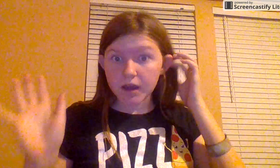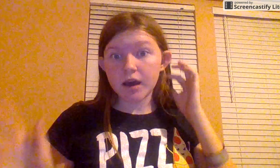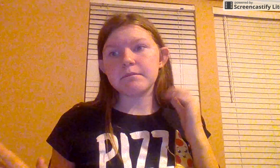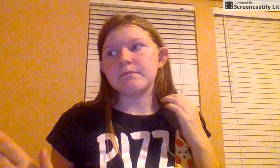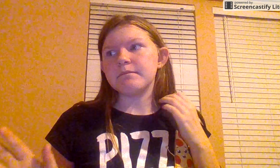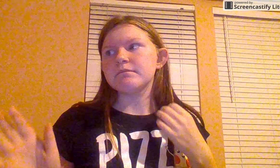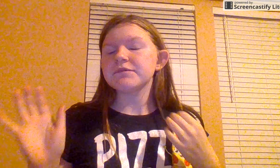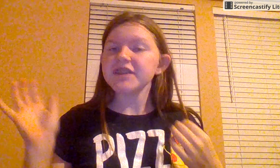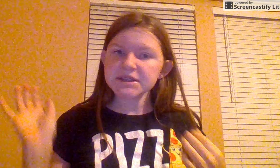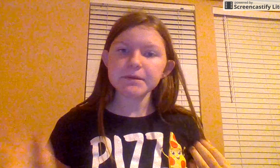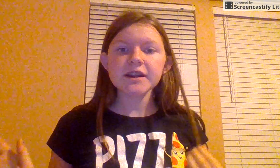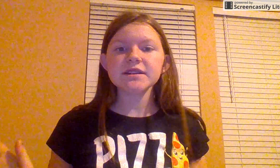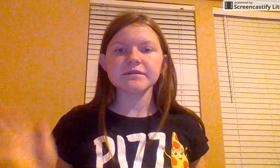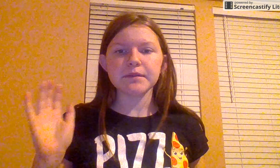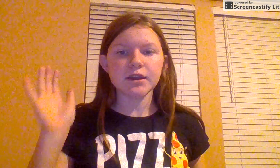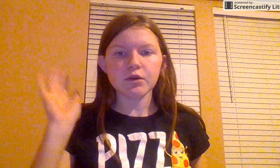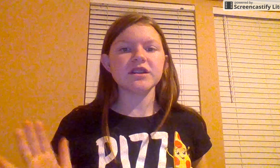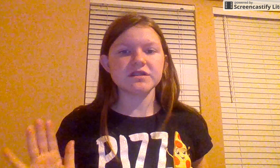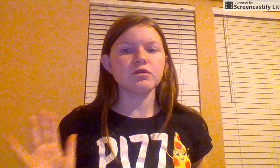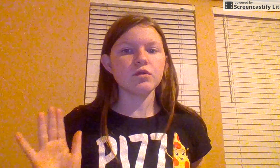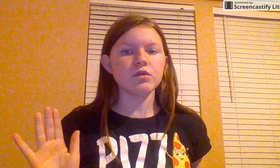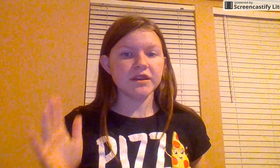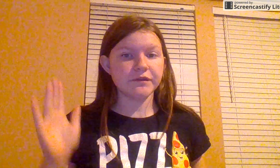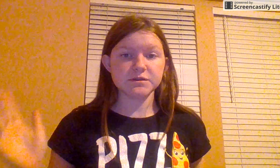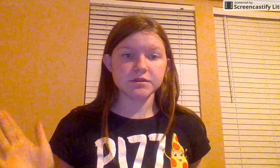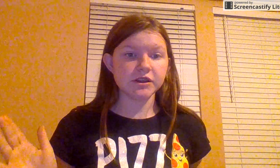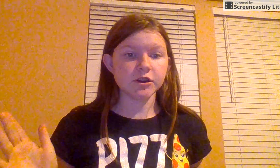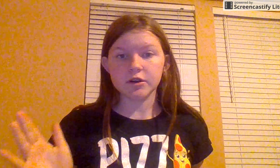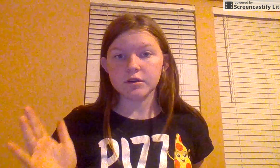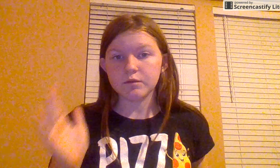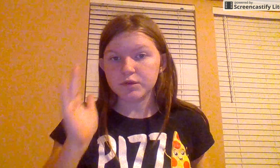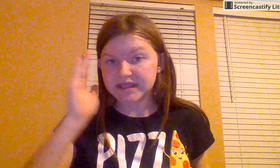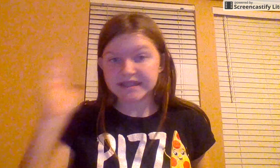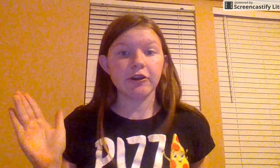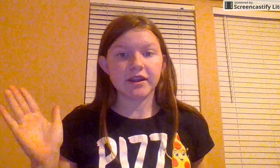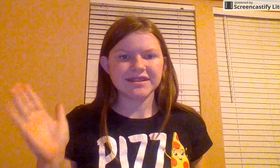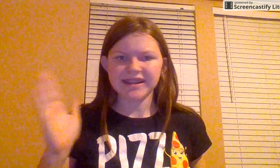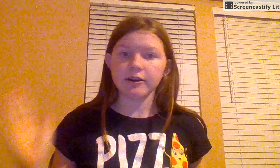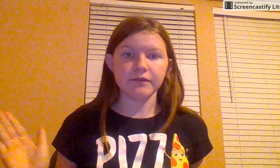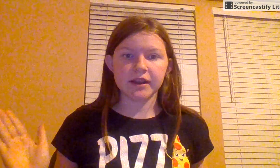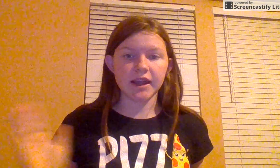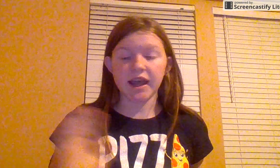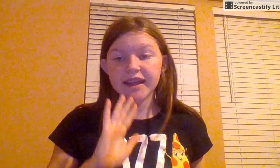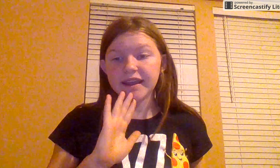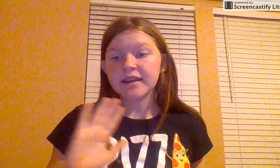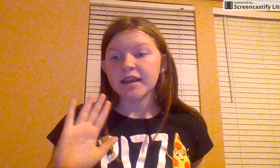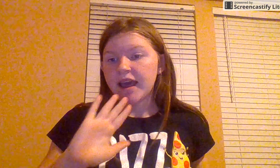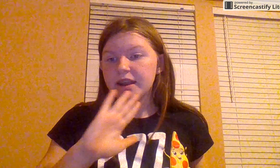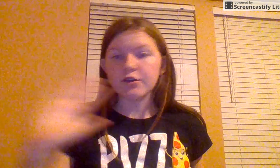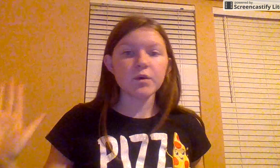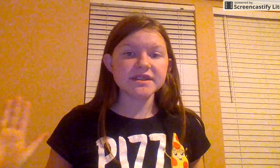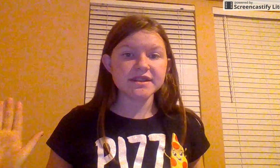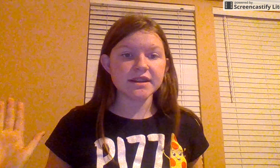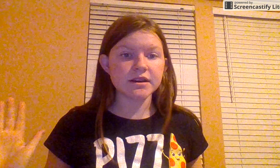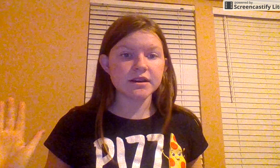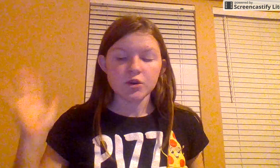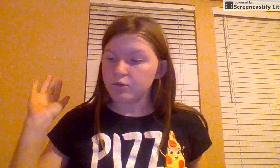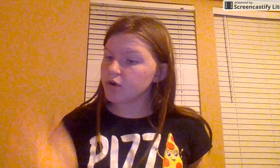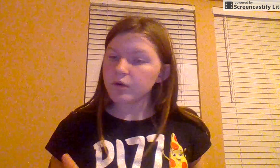Um, the experience of me going to school in freshman year was scary. Terrifying. I had no idea who no one